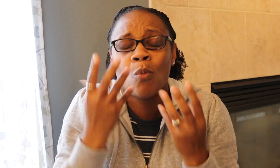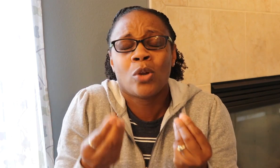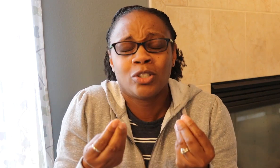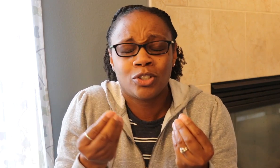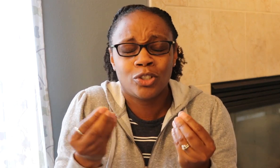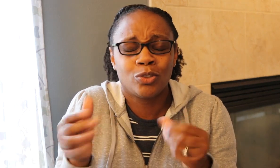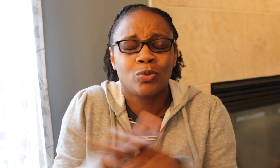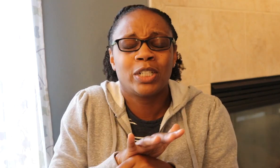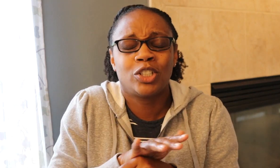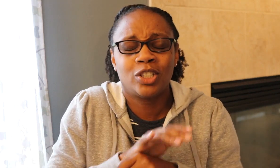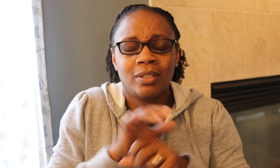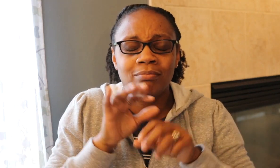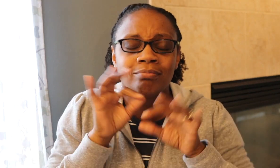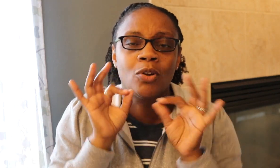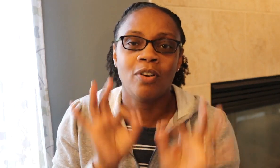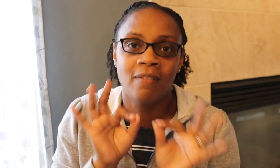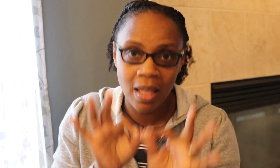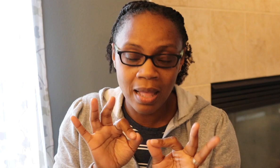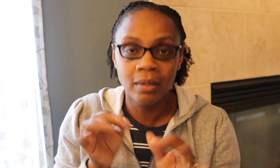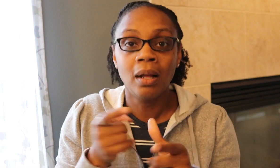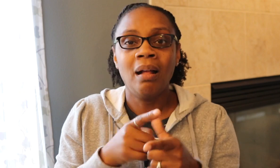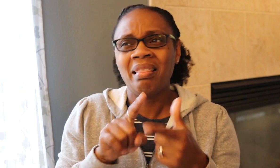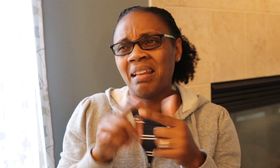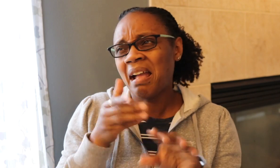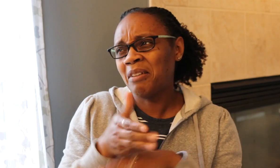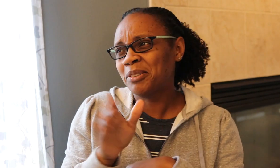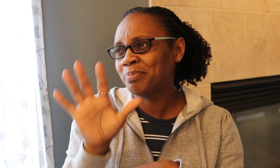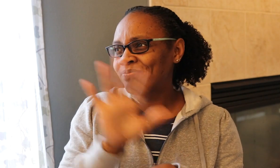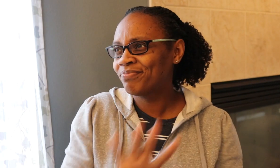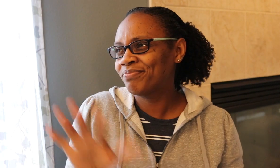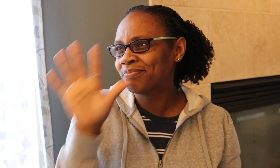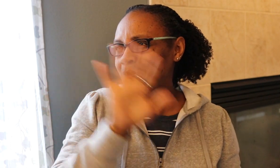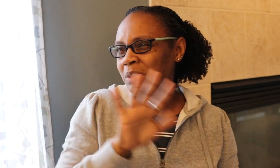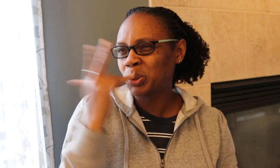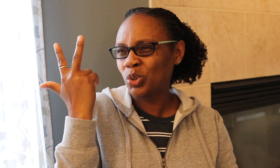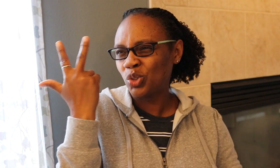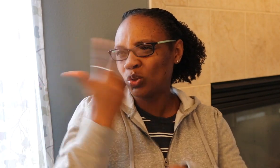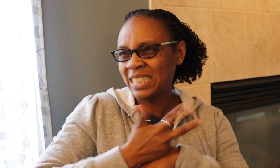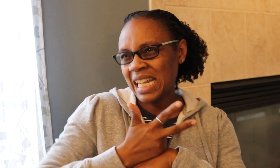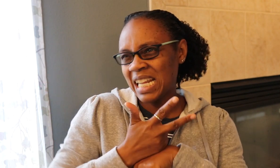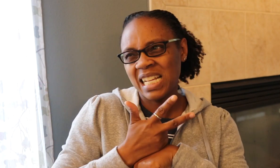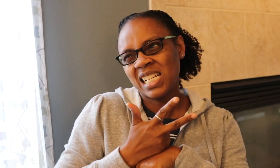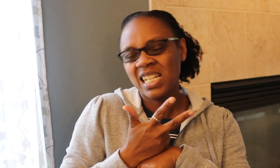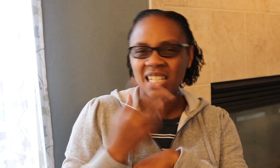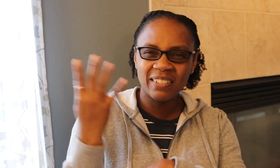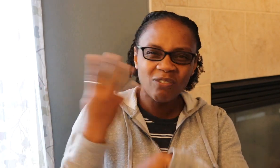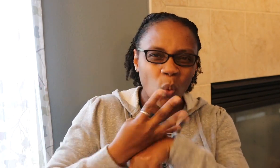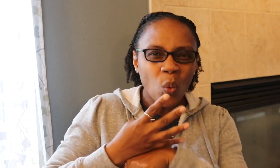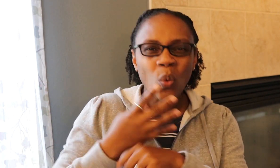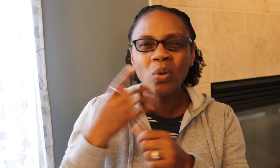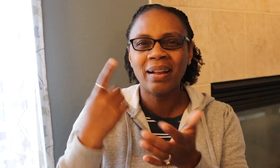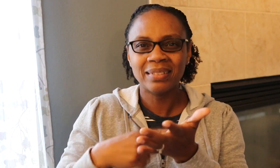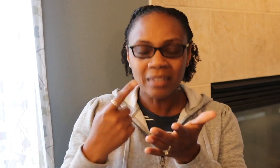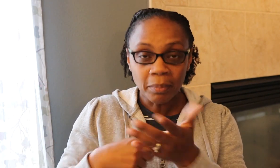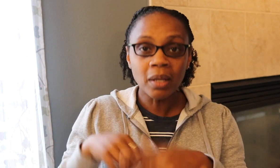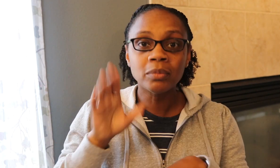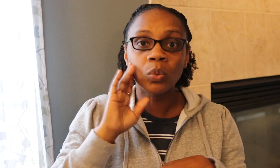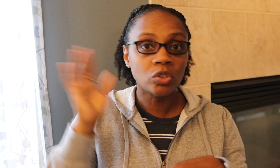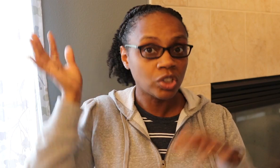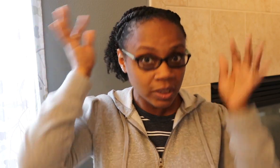it is just packed with moisture. After about, I don't know, maybe three days, four days of leaving it in that low